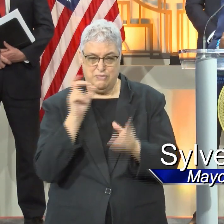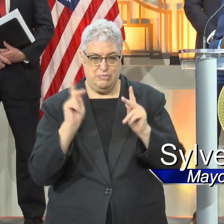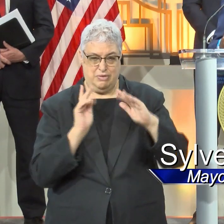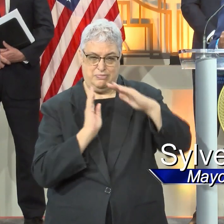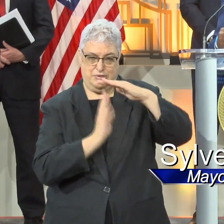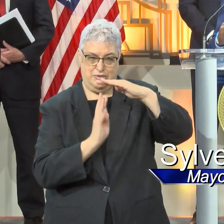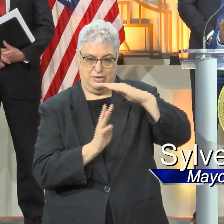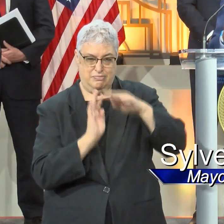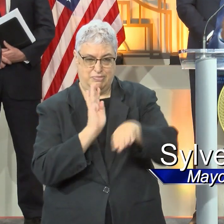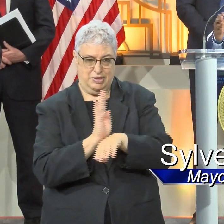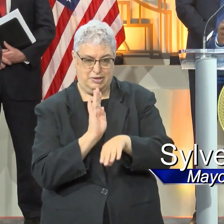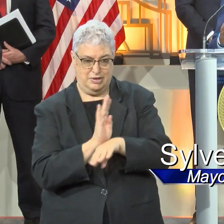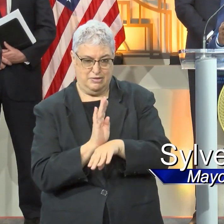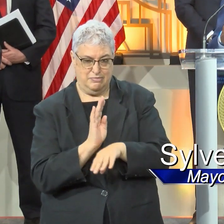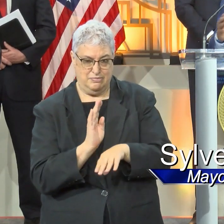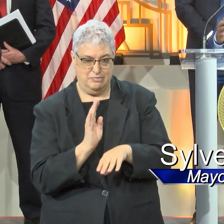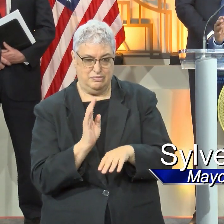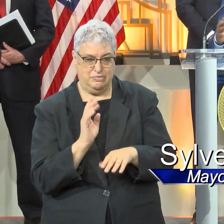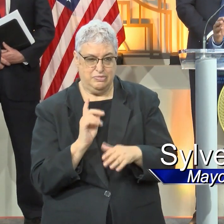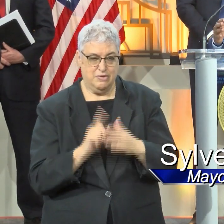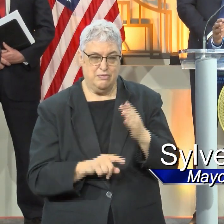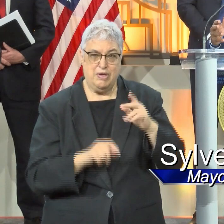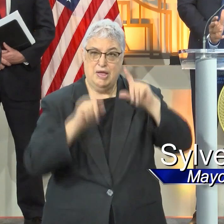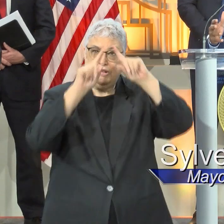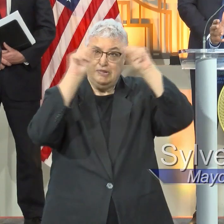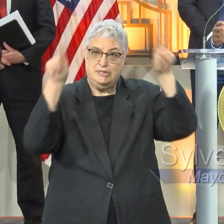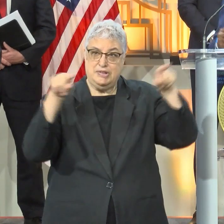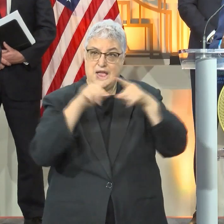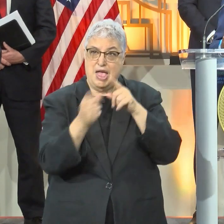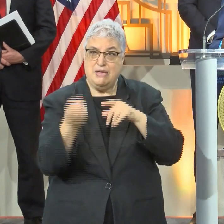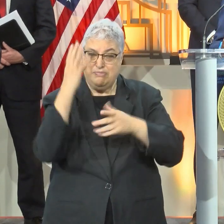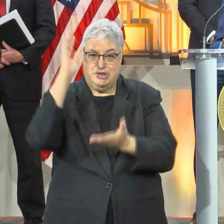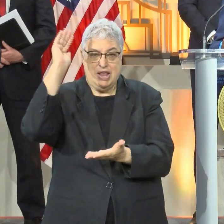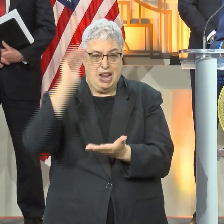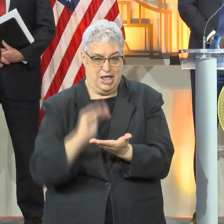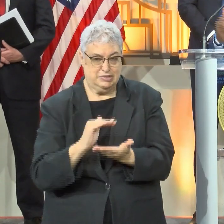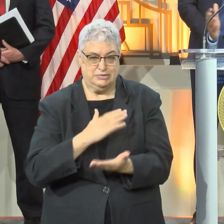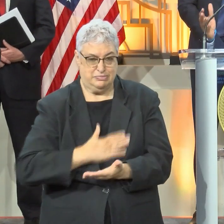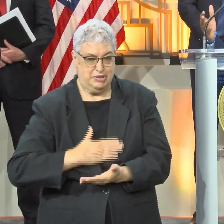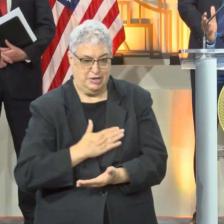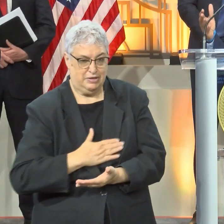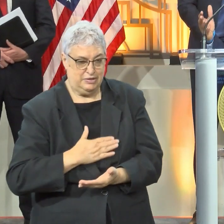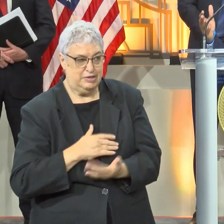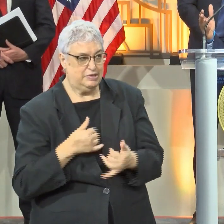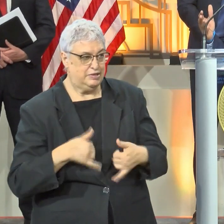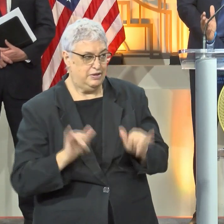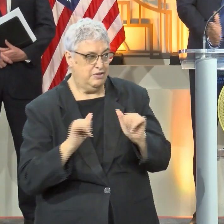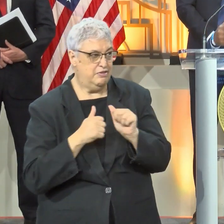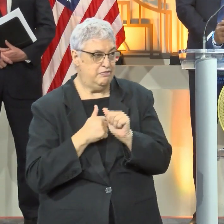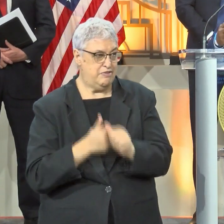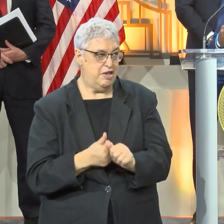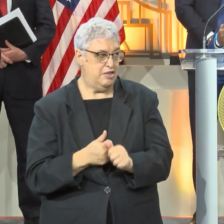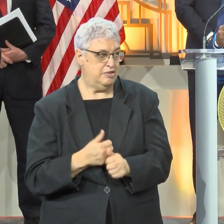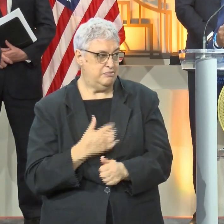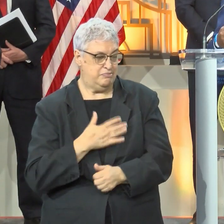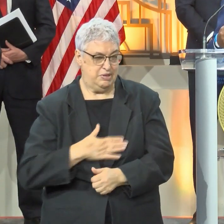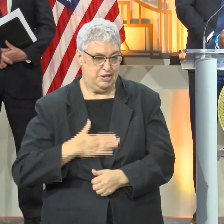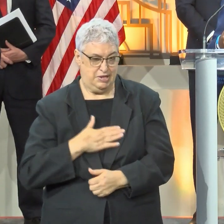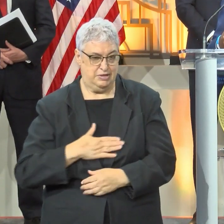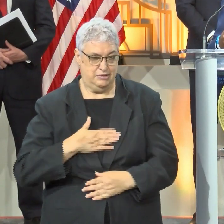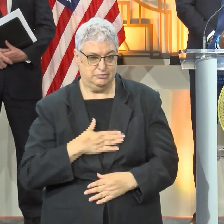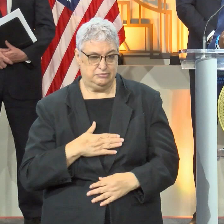be below whatever your stated occupancy is right now. I still stand by that recommendation. These are